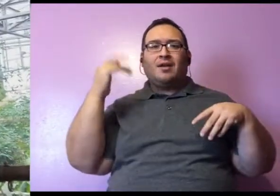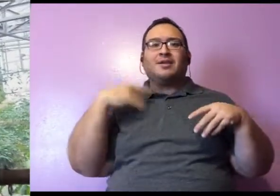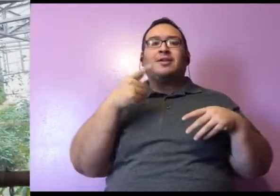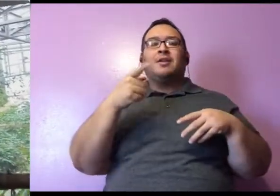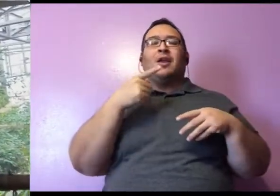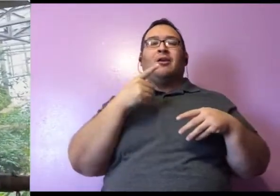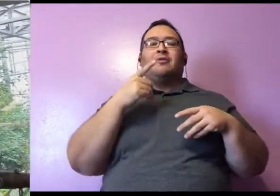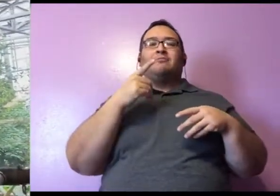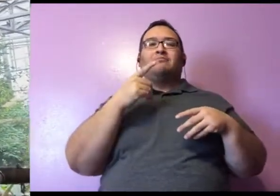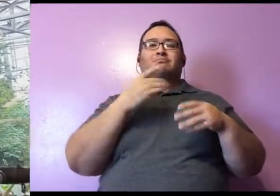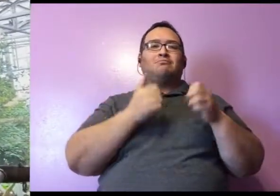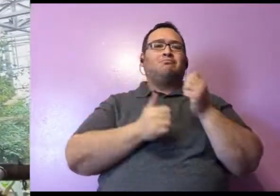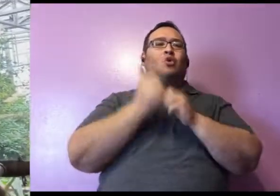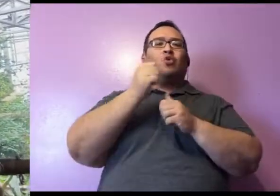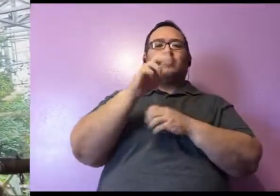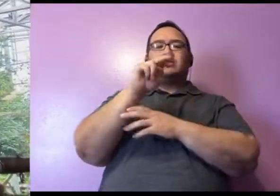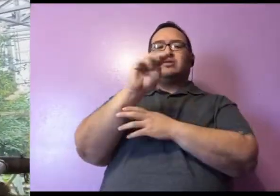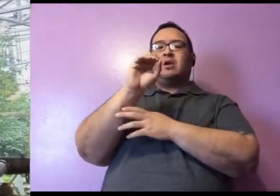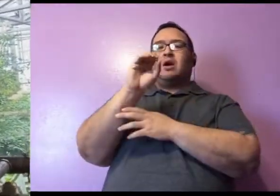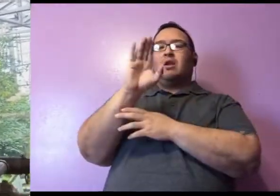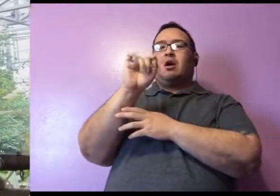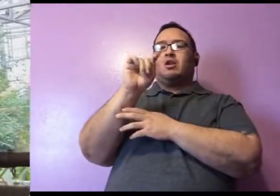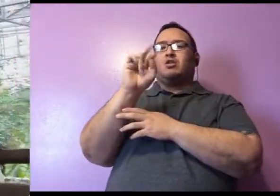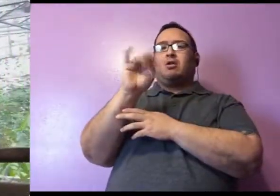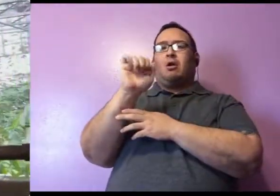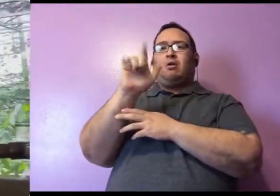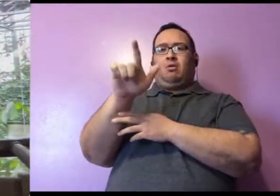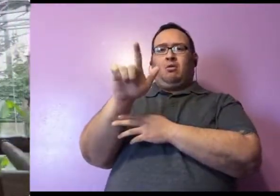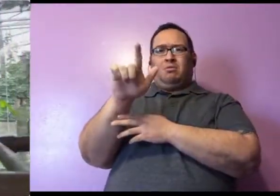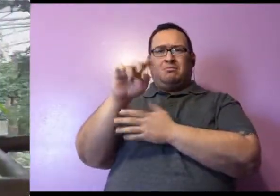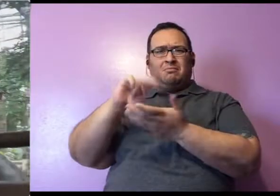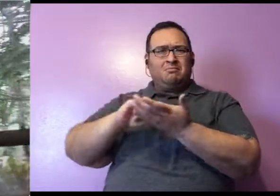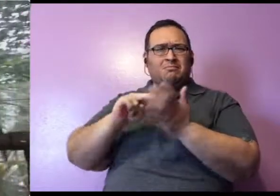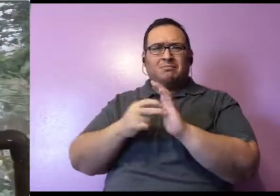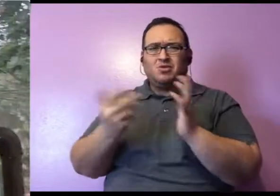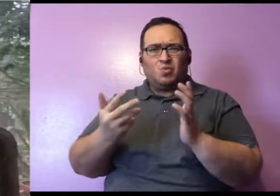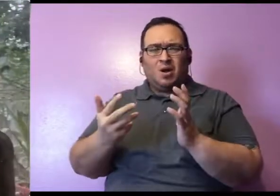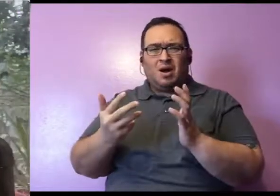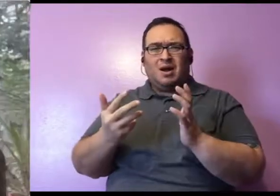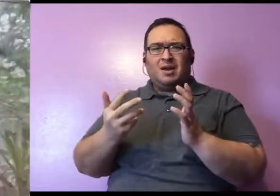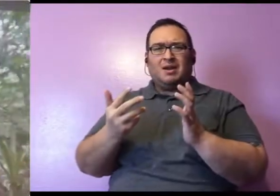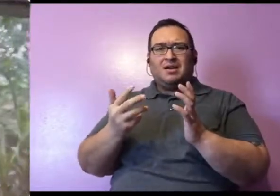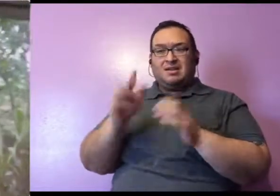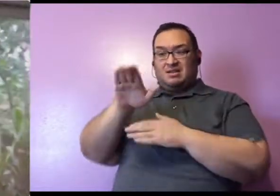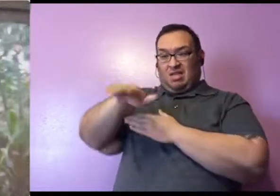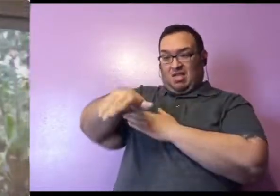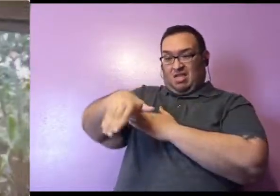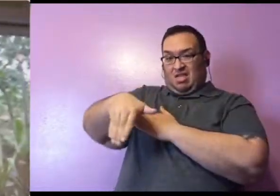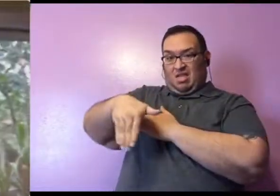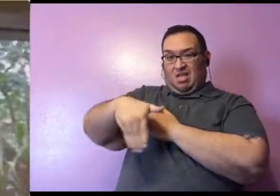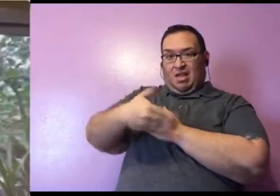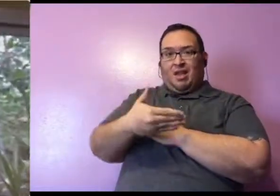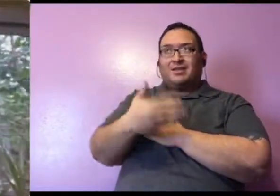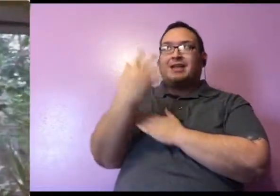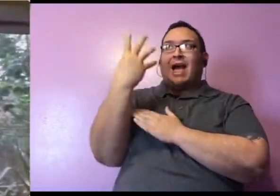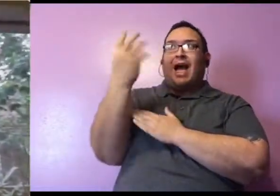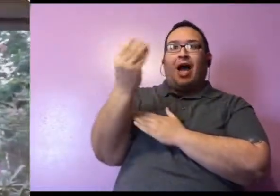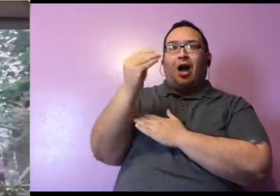primarily nocturnal. And if you know what nocturnal means, it means that you are out and about when it is super dark and night time.